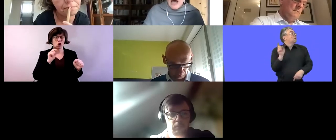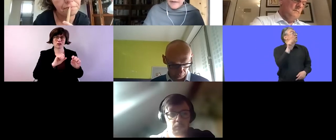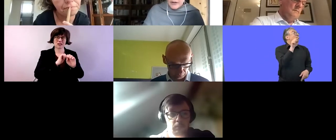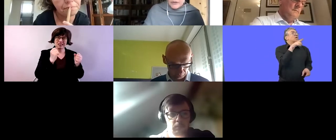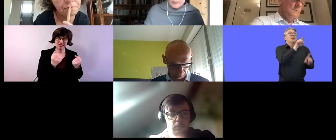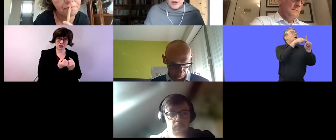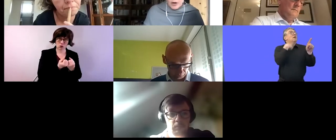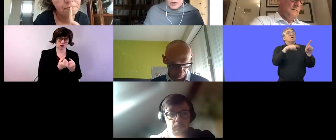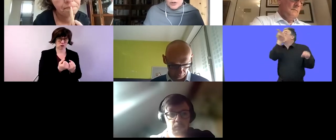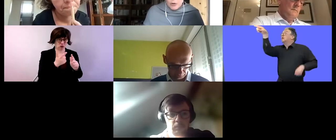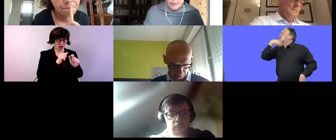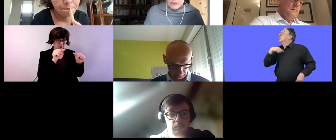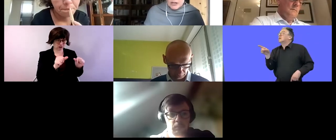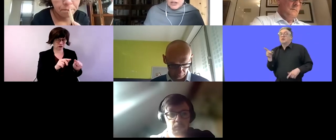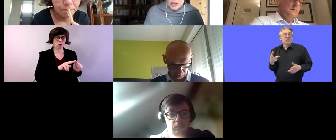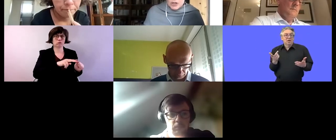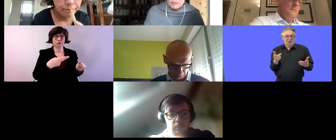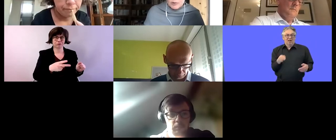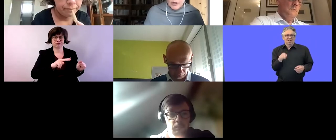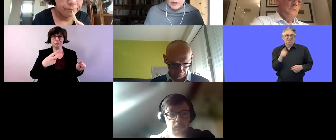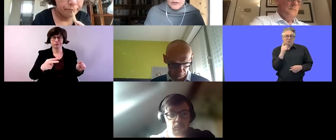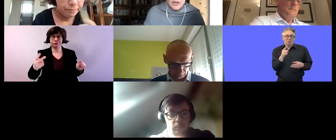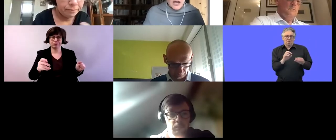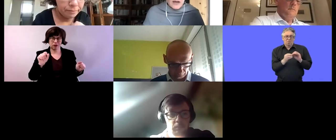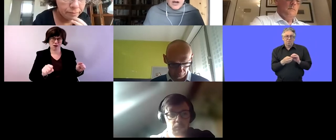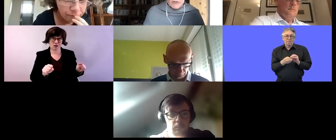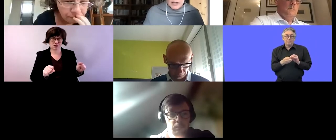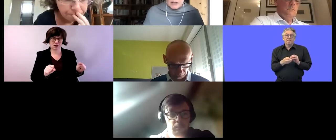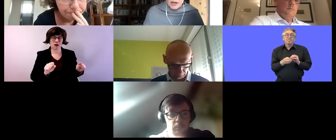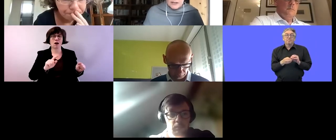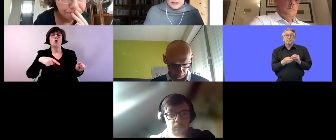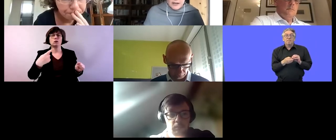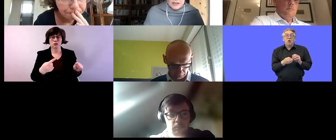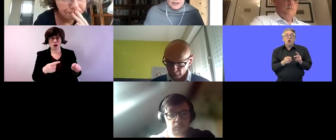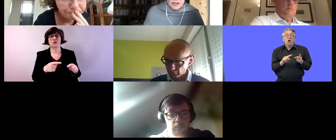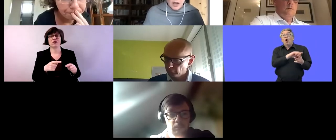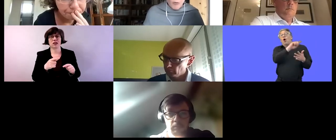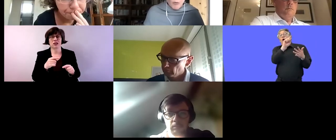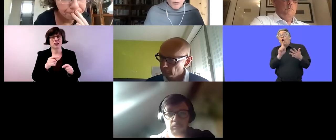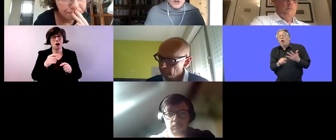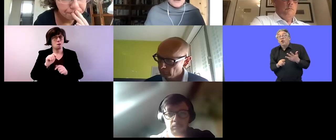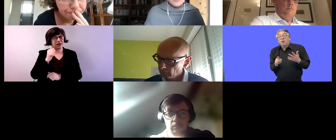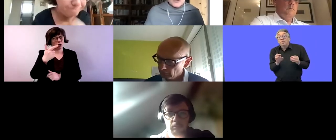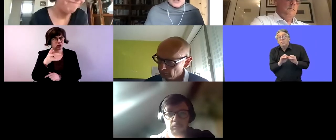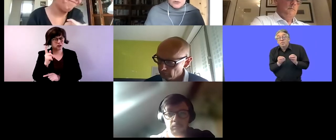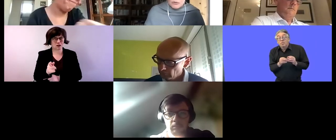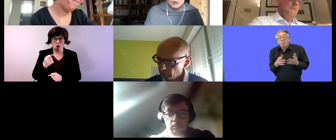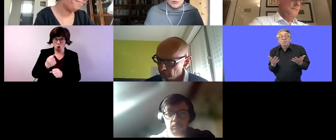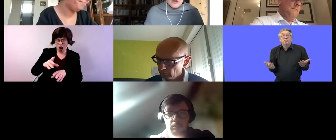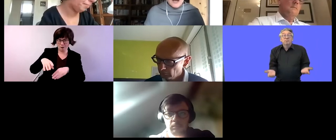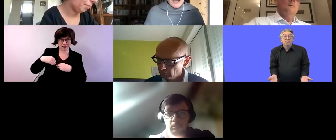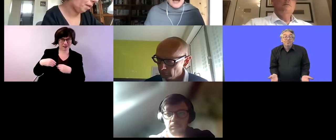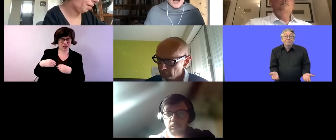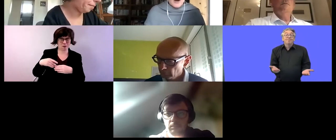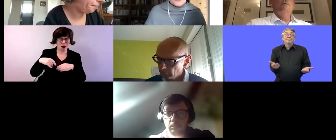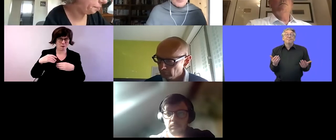and then there's a priority all about engaging employers and that recognizes that whatever we do to